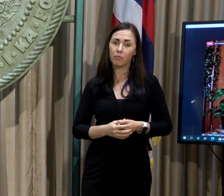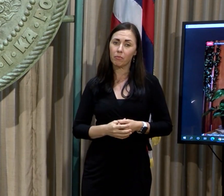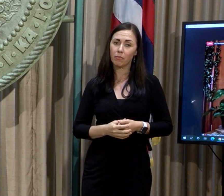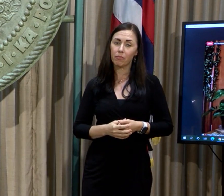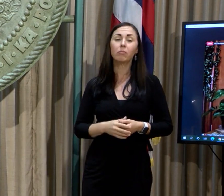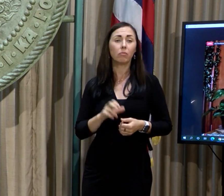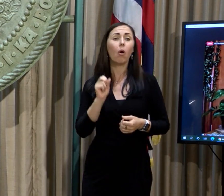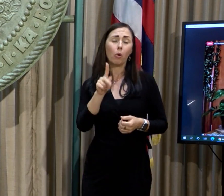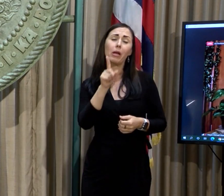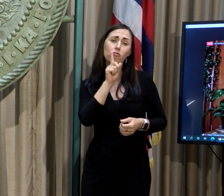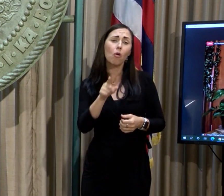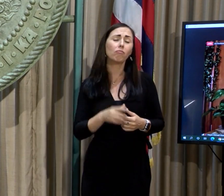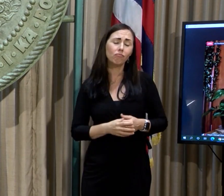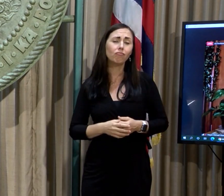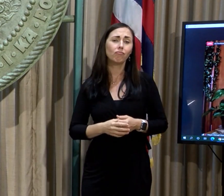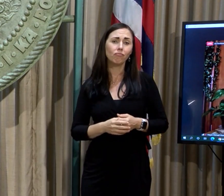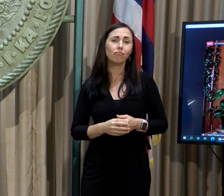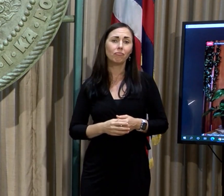Okay, sure.